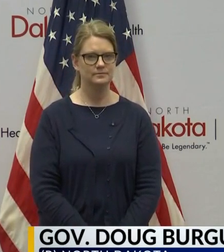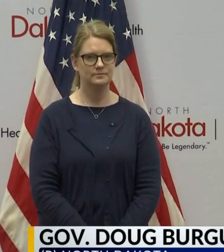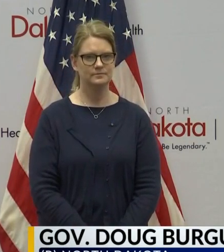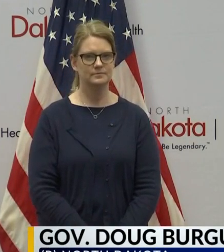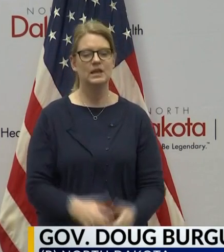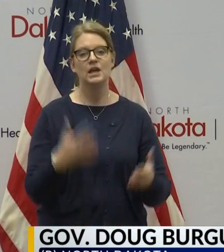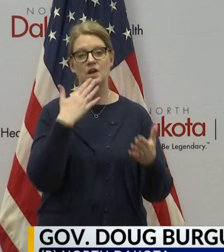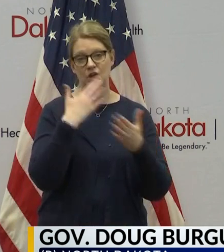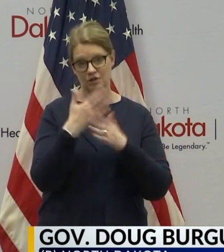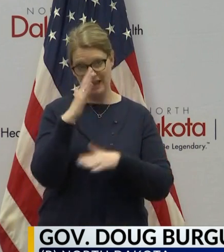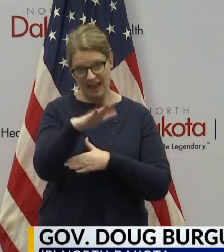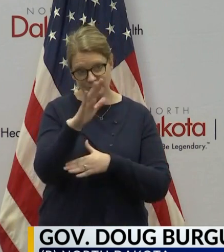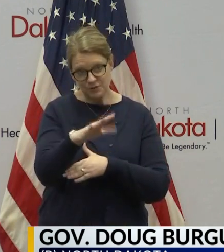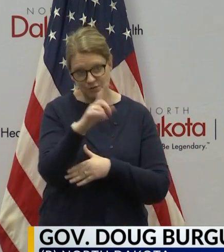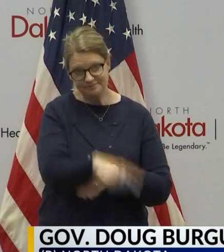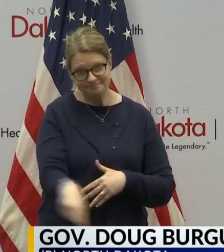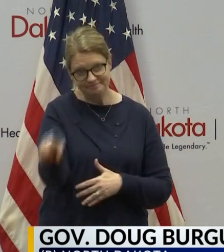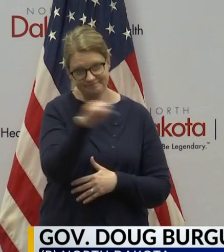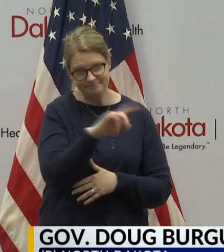Good afternoon, North Dakota.